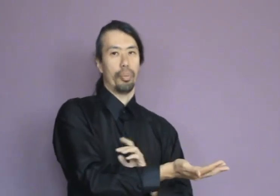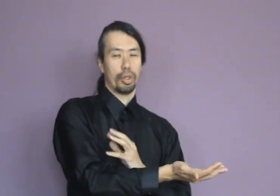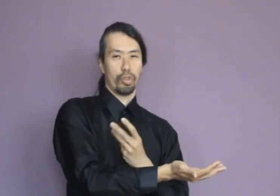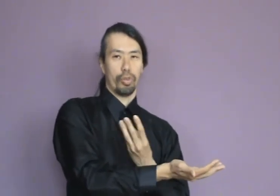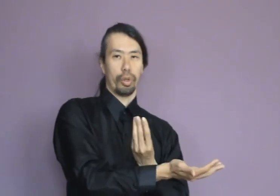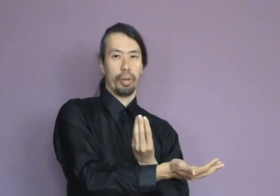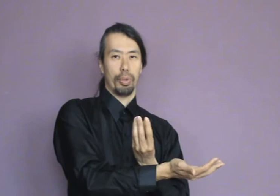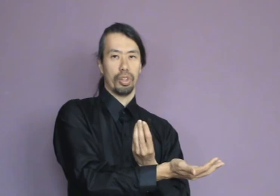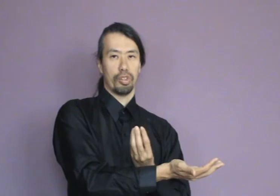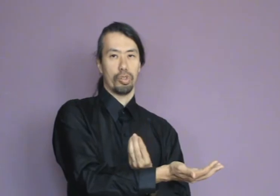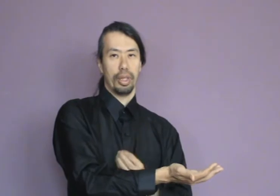because of all the pebbles in the stream.